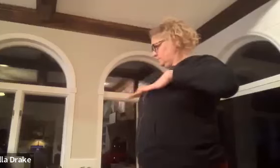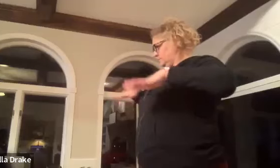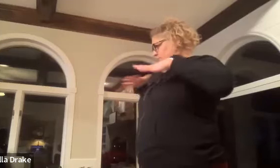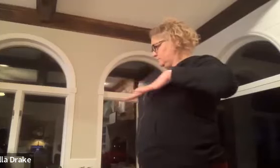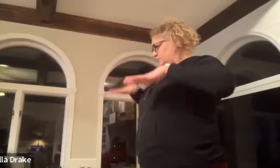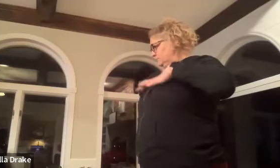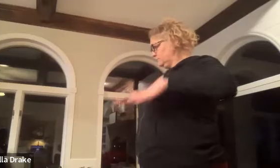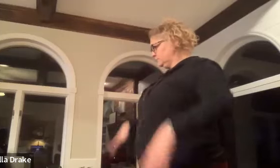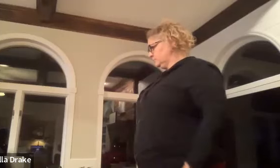clothing